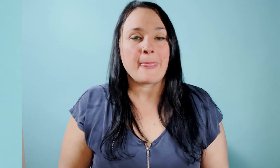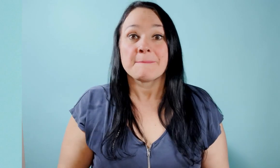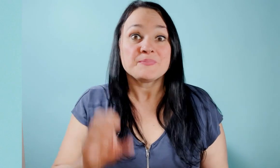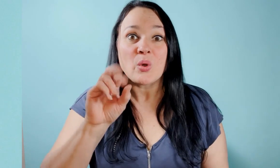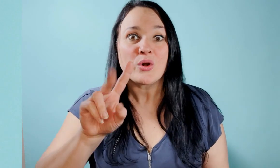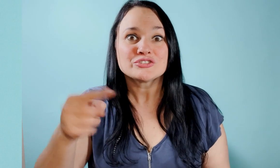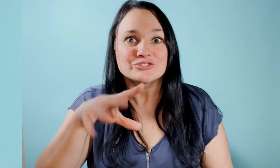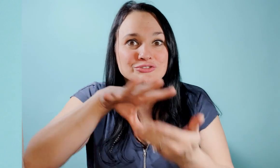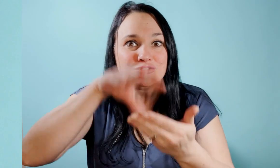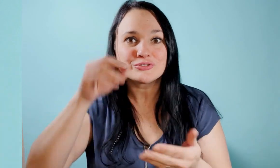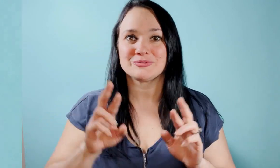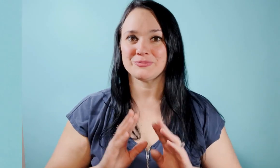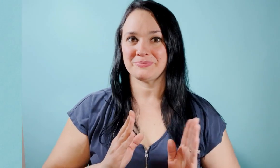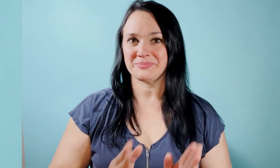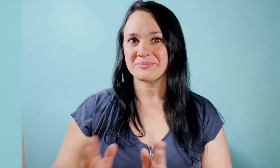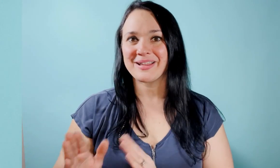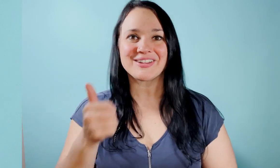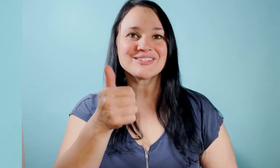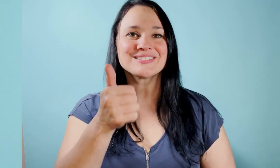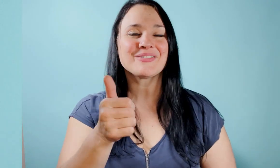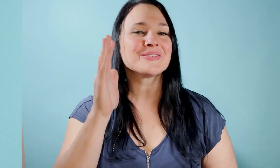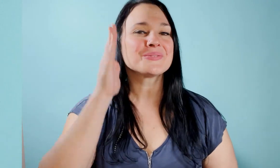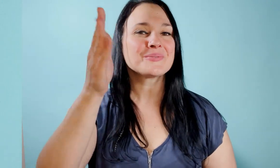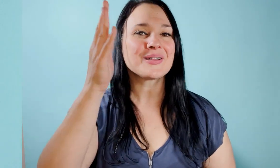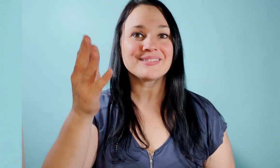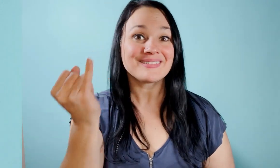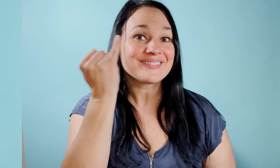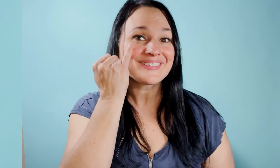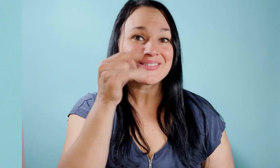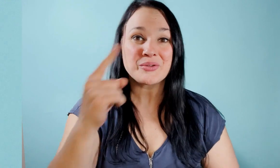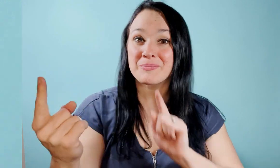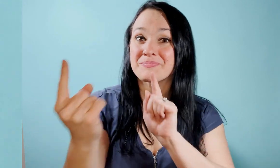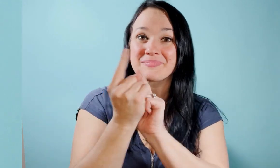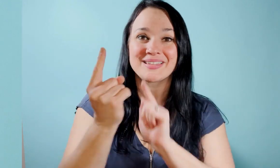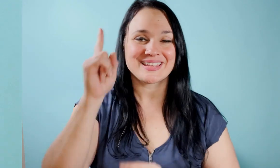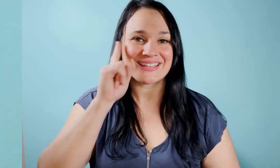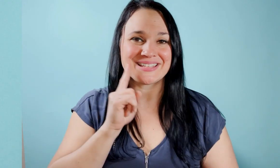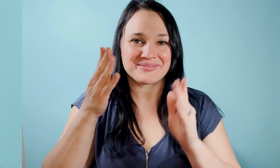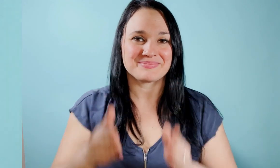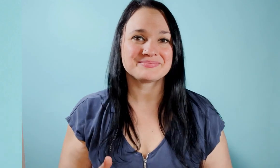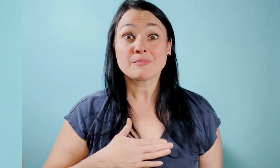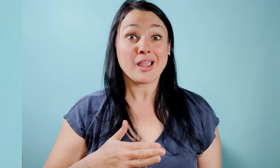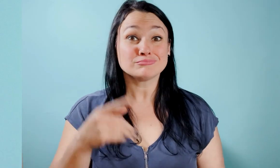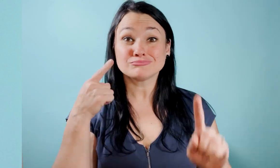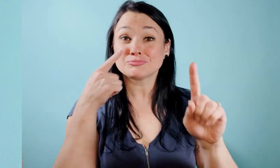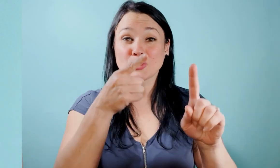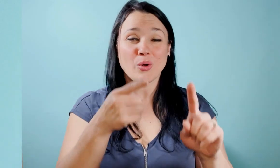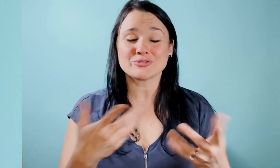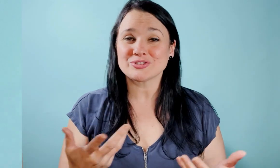whatever or just to learn to prepare yourself for the future so suppose you should meet a deaf person now